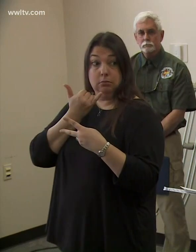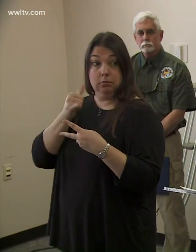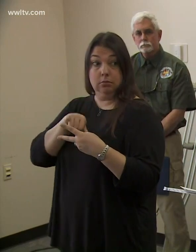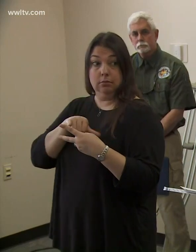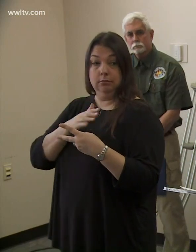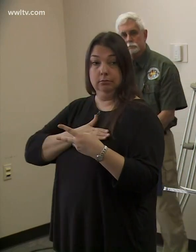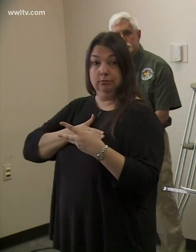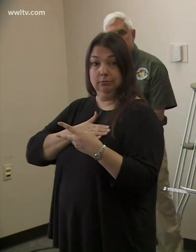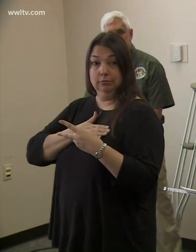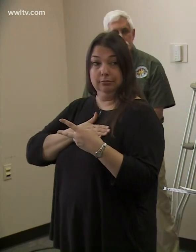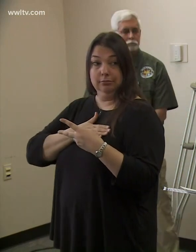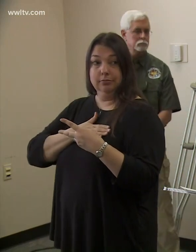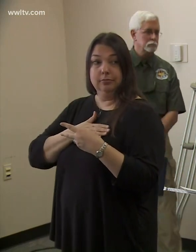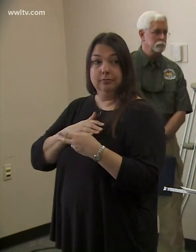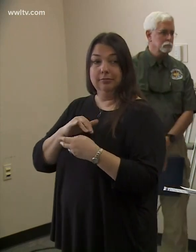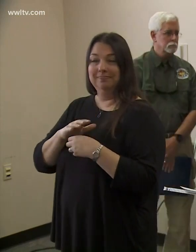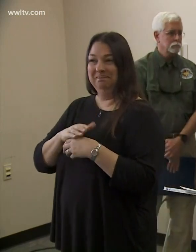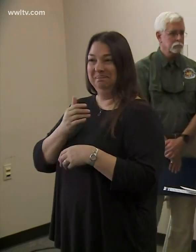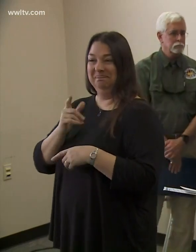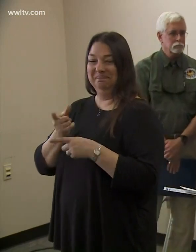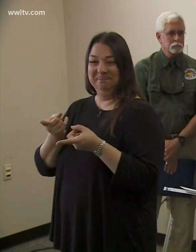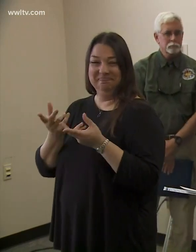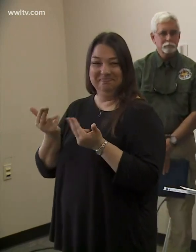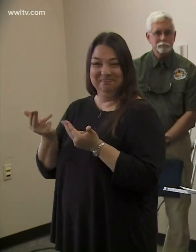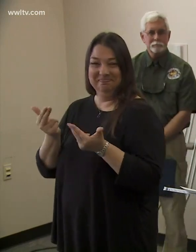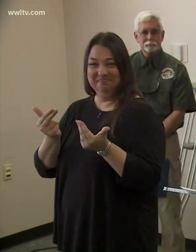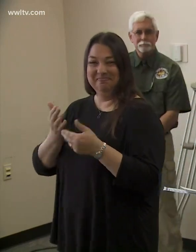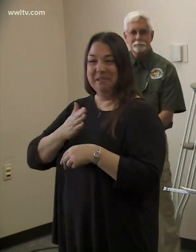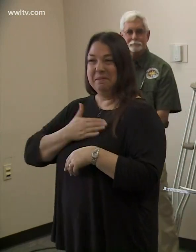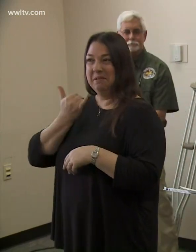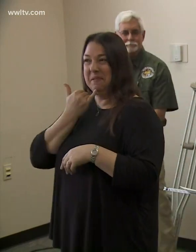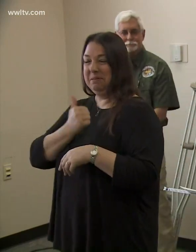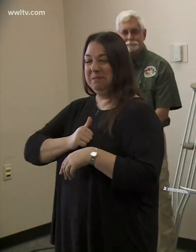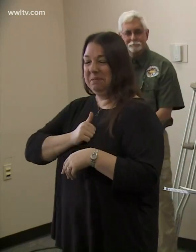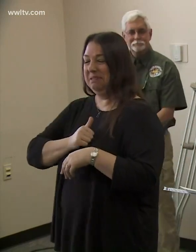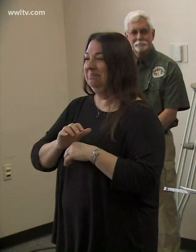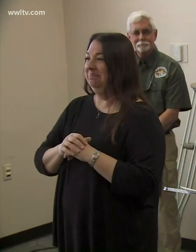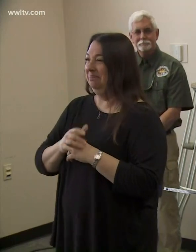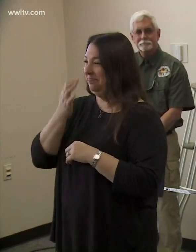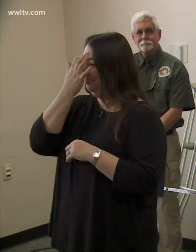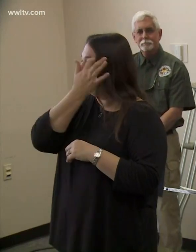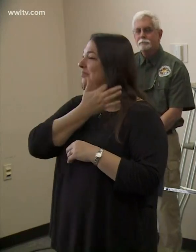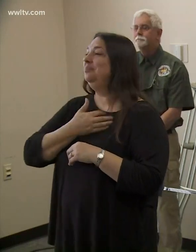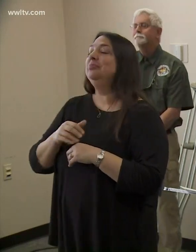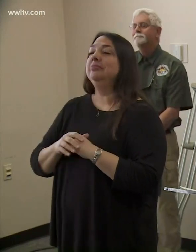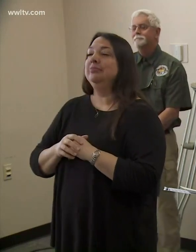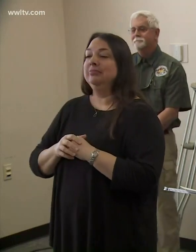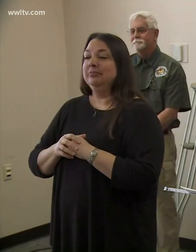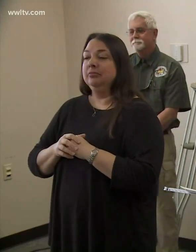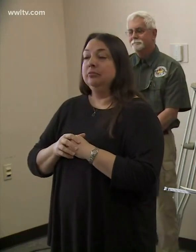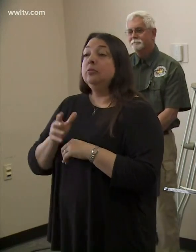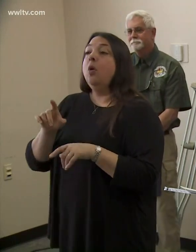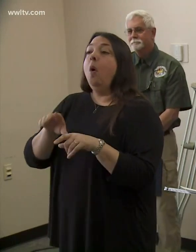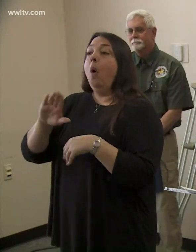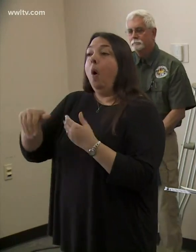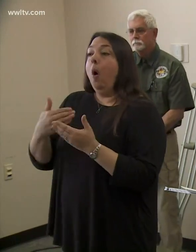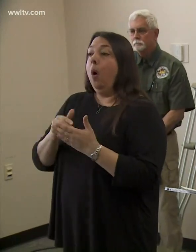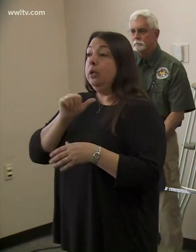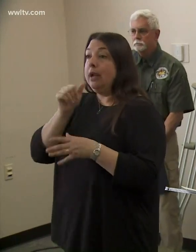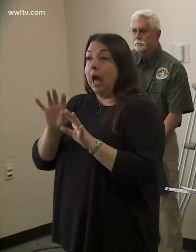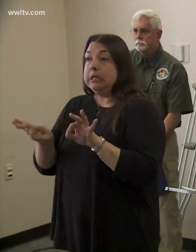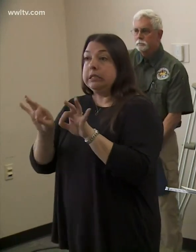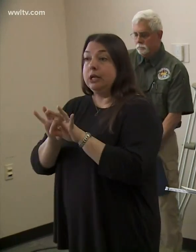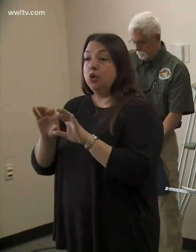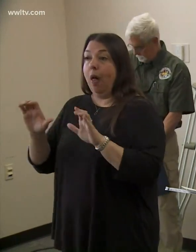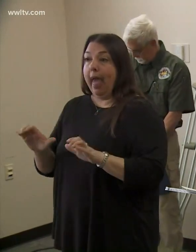can you, that's in my, that's in my, um, my own phone. Sorry, I'm disturbing myself. And all non